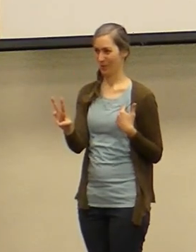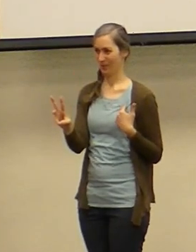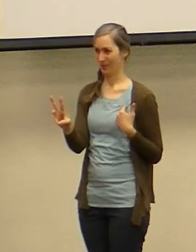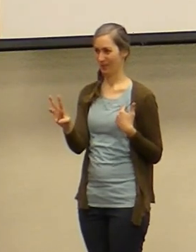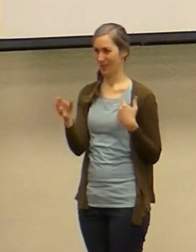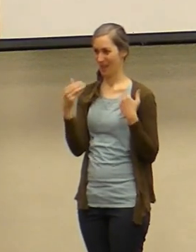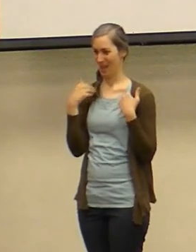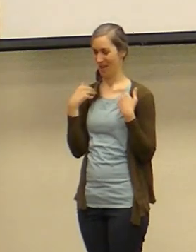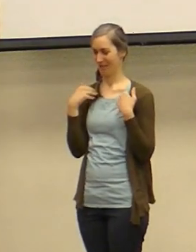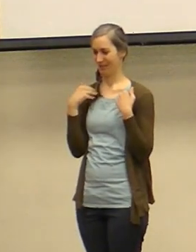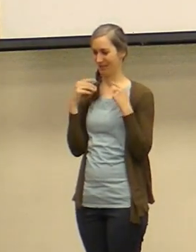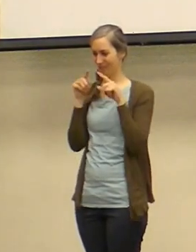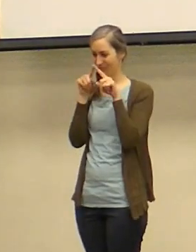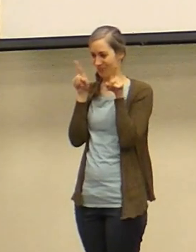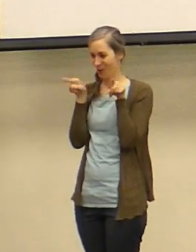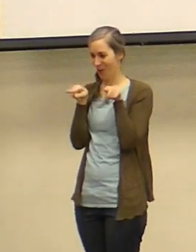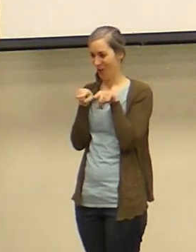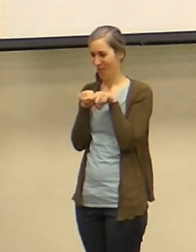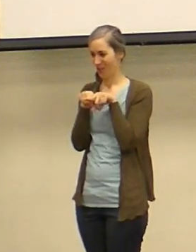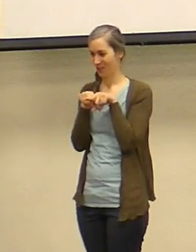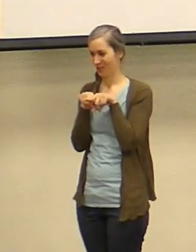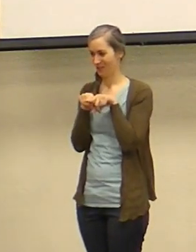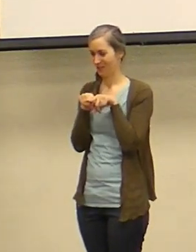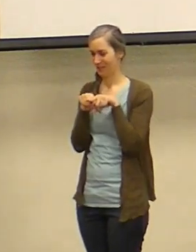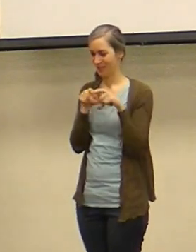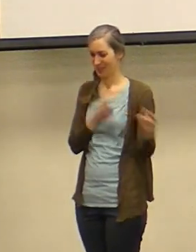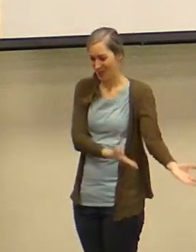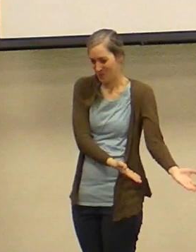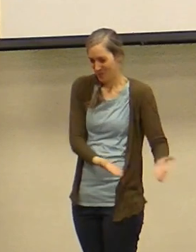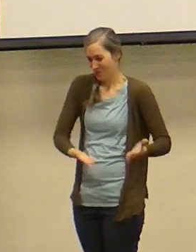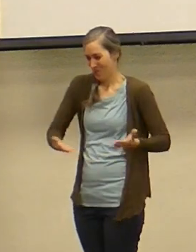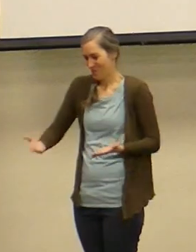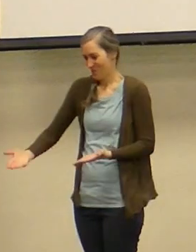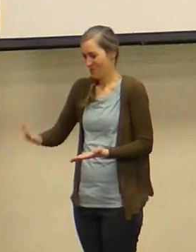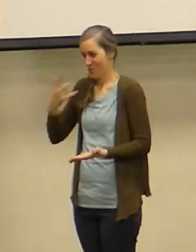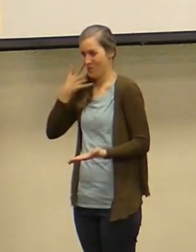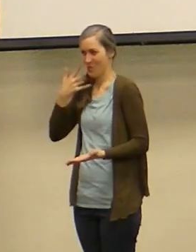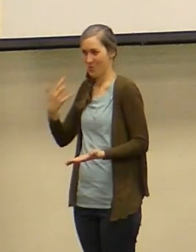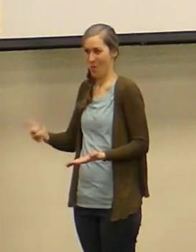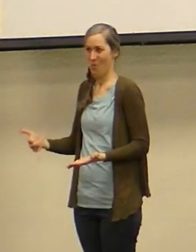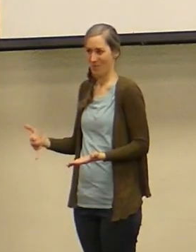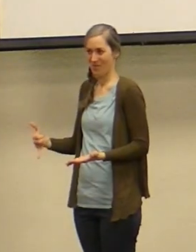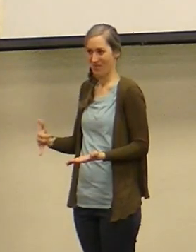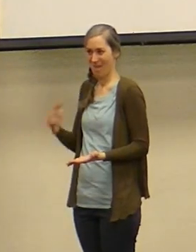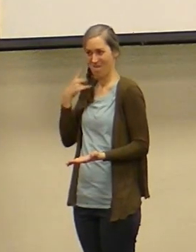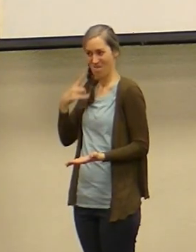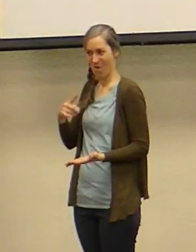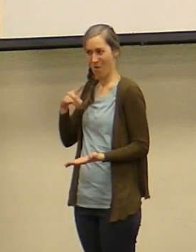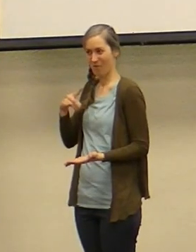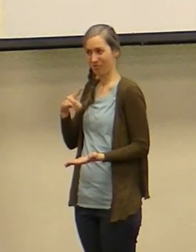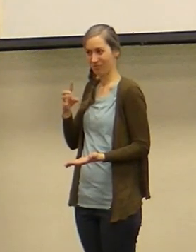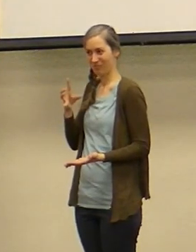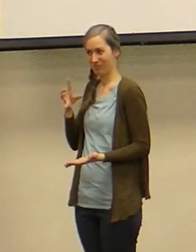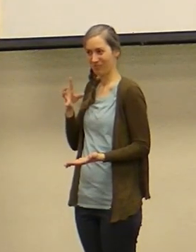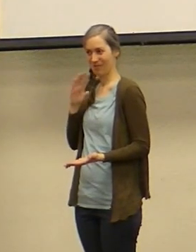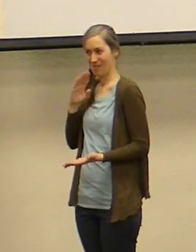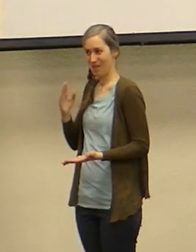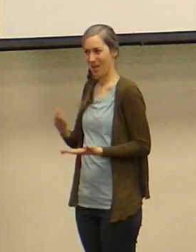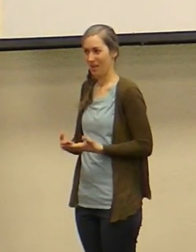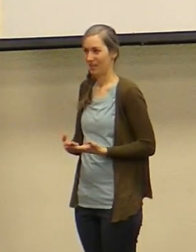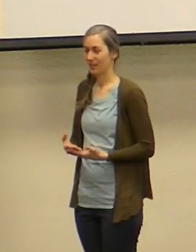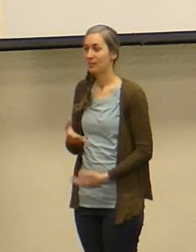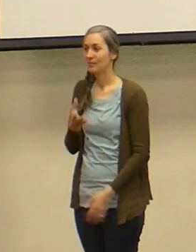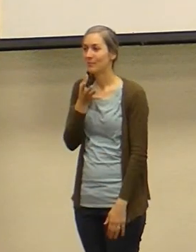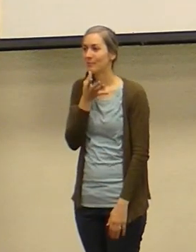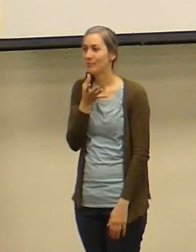could it be he brings out the golden retriever for the daughter and the mom